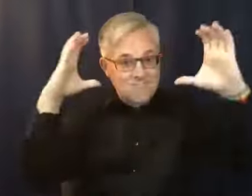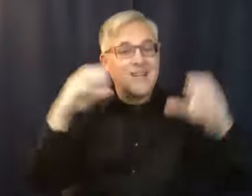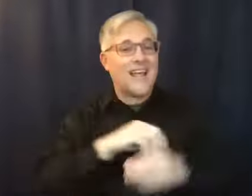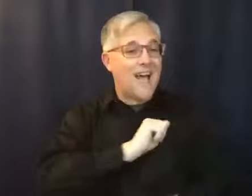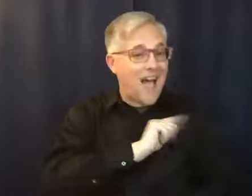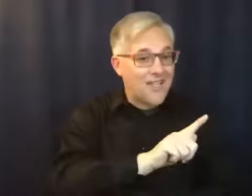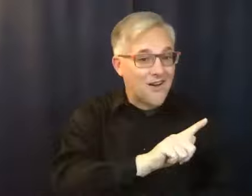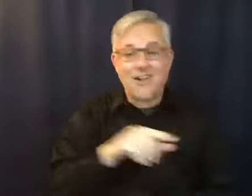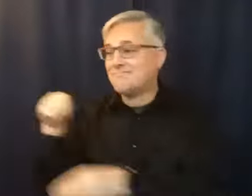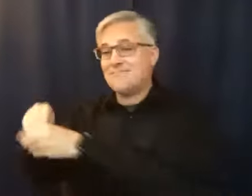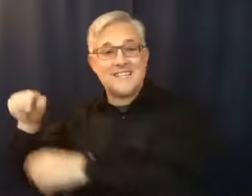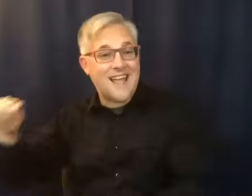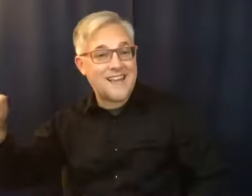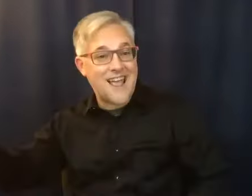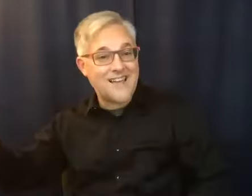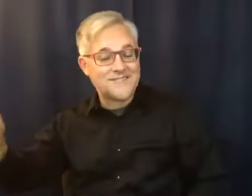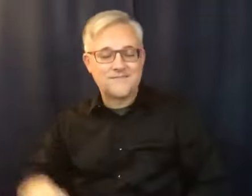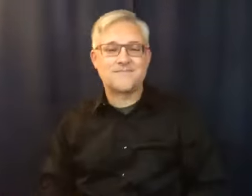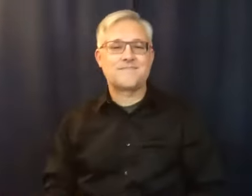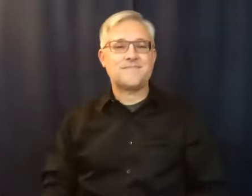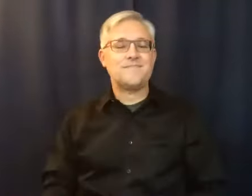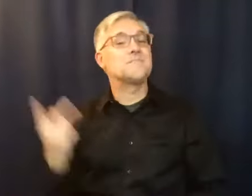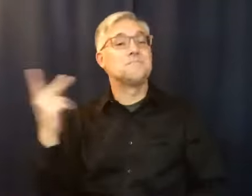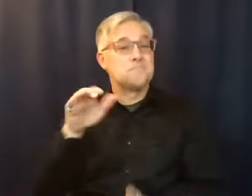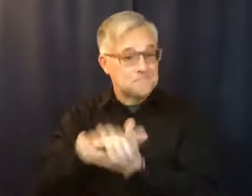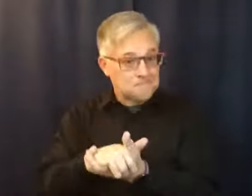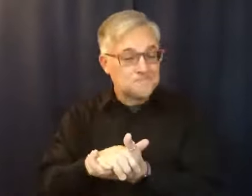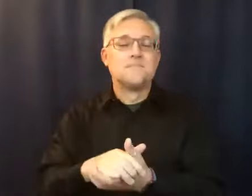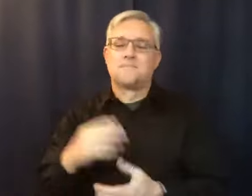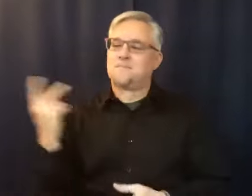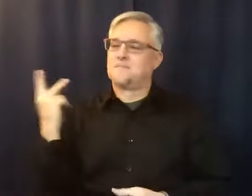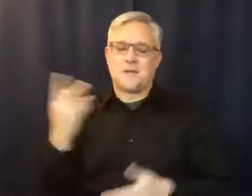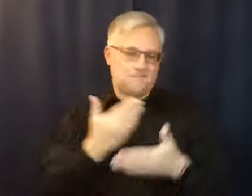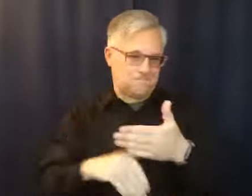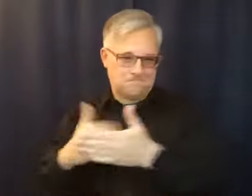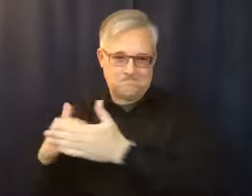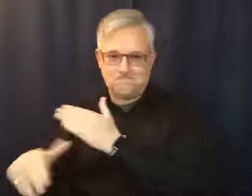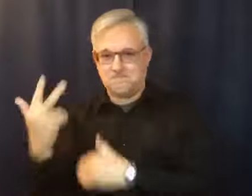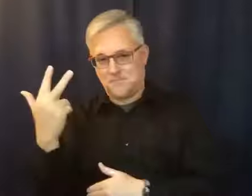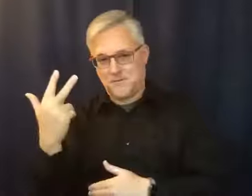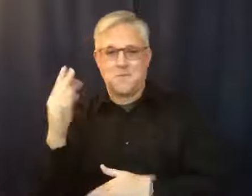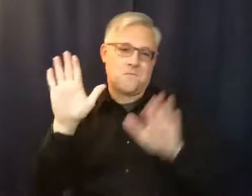children. I like to tell the story when everybody was doing great. I got a real evil thing out of that, you know.